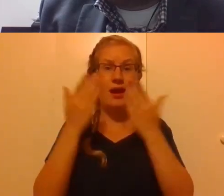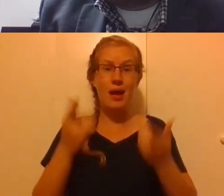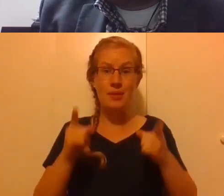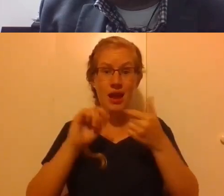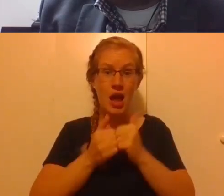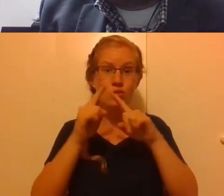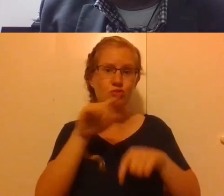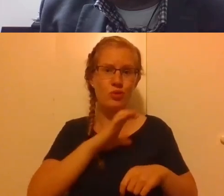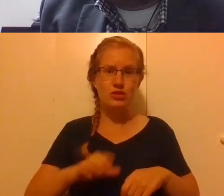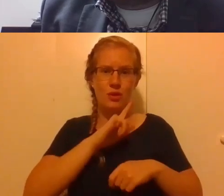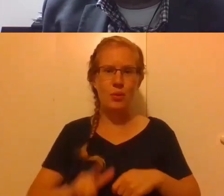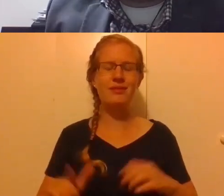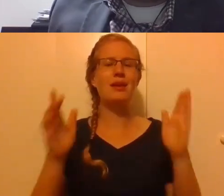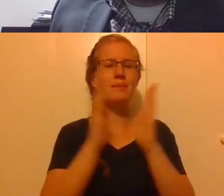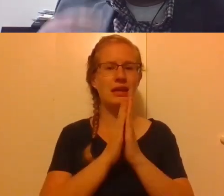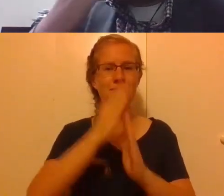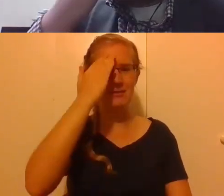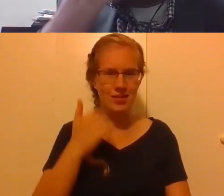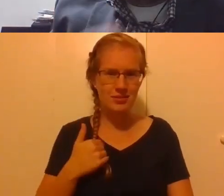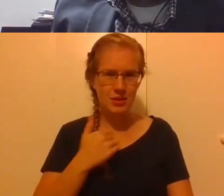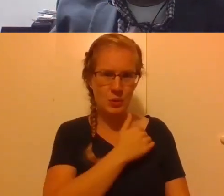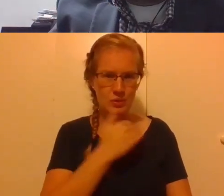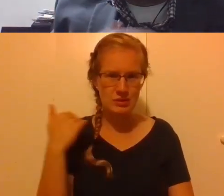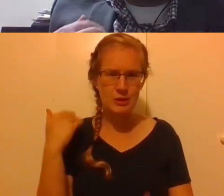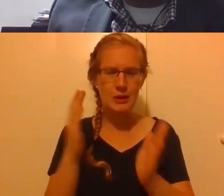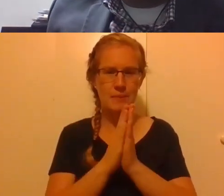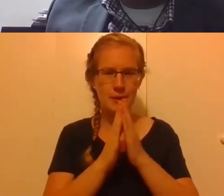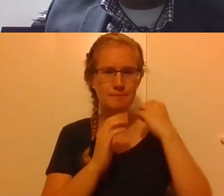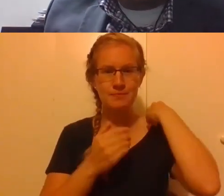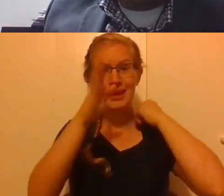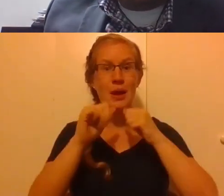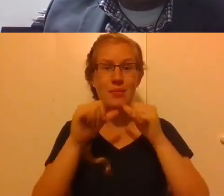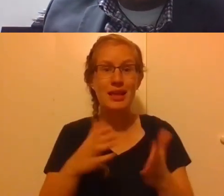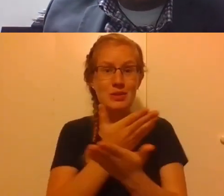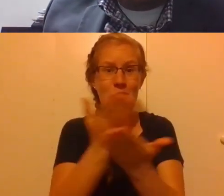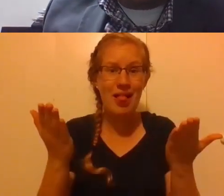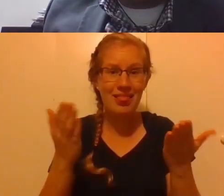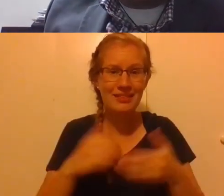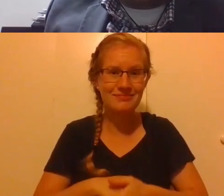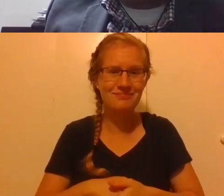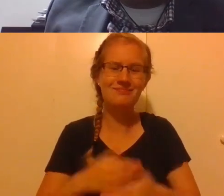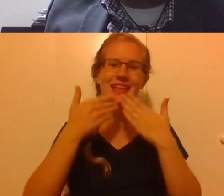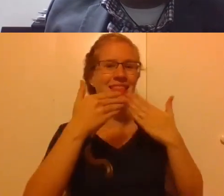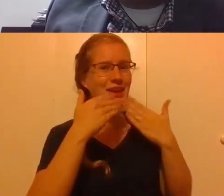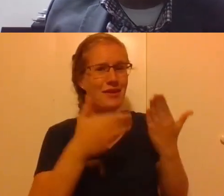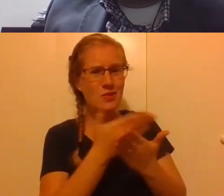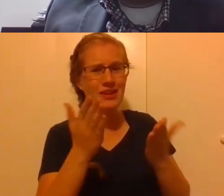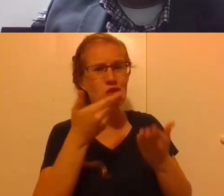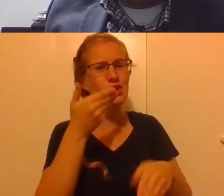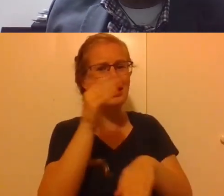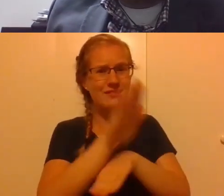Lord. Amen. In the name of the Father, Son and Holy Spirit. Amen. God bless you all. Thanks, everybody. Have a good evening.